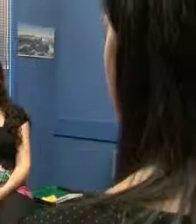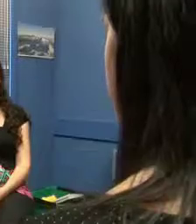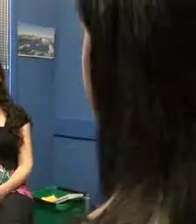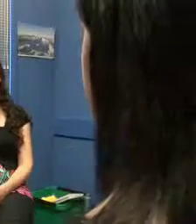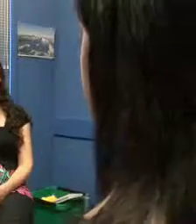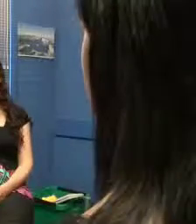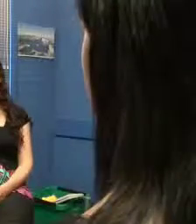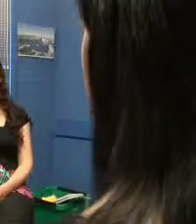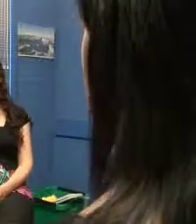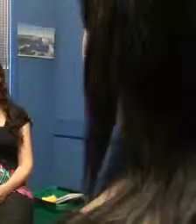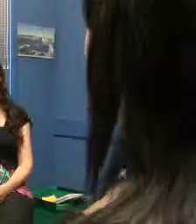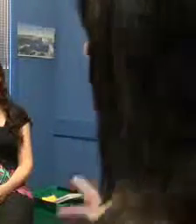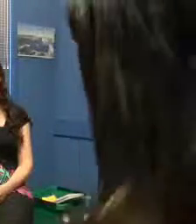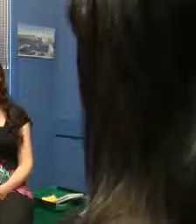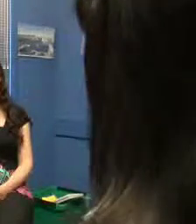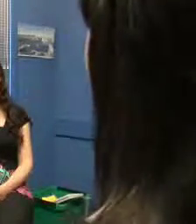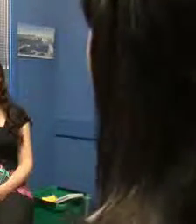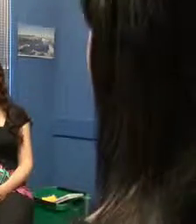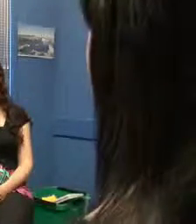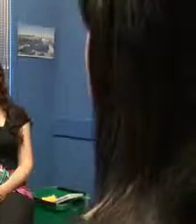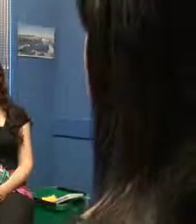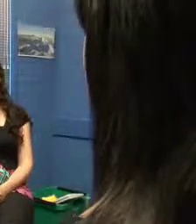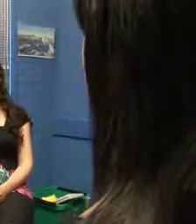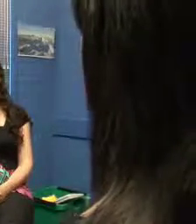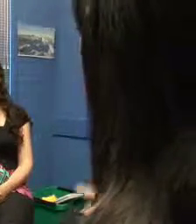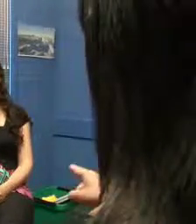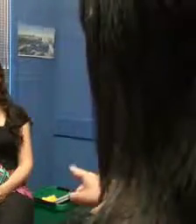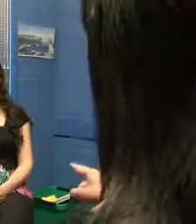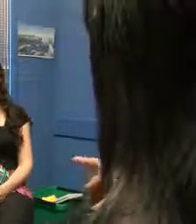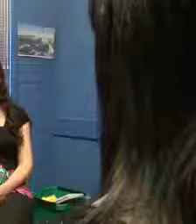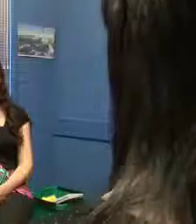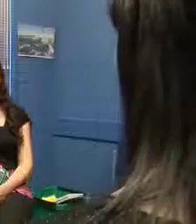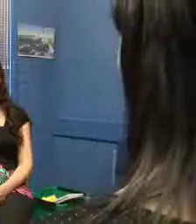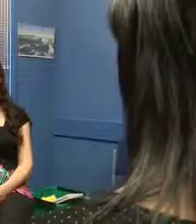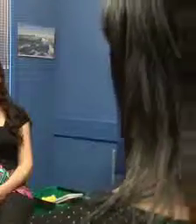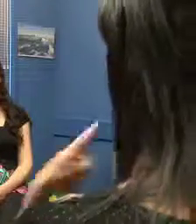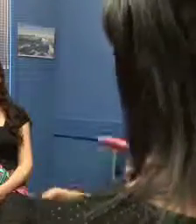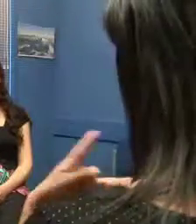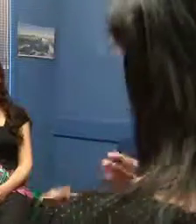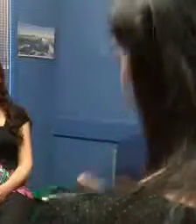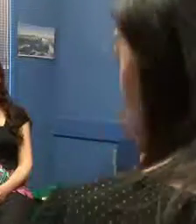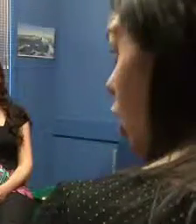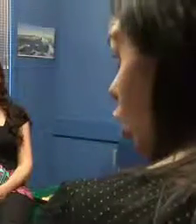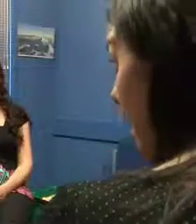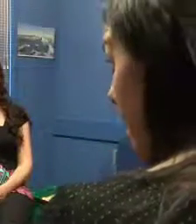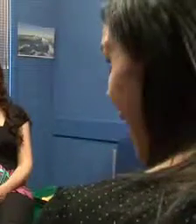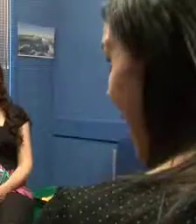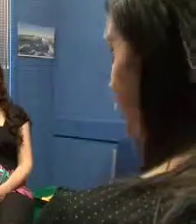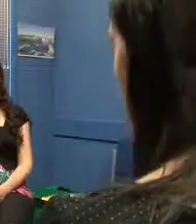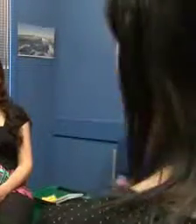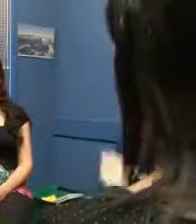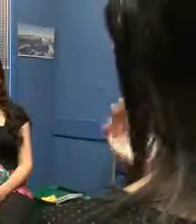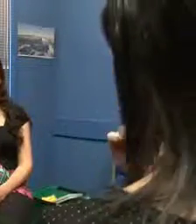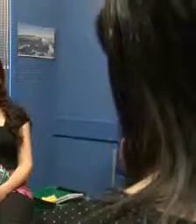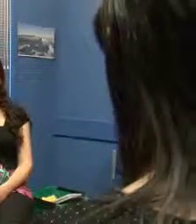I'm not sure. Okay. Have you ever thought of implants or updating your